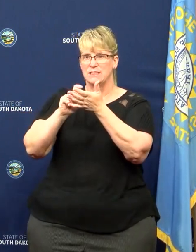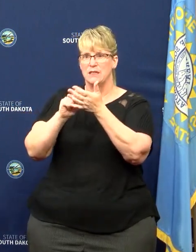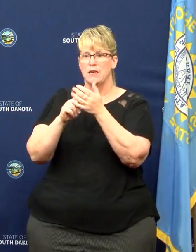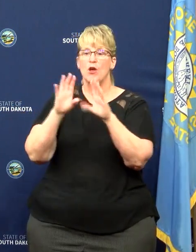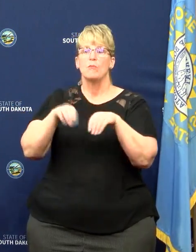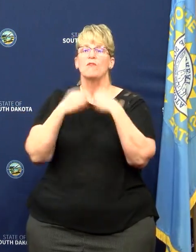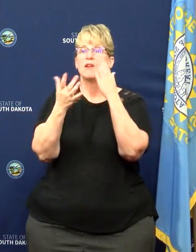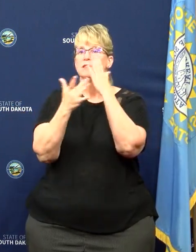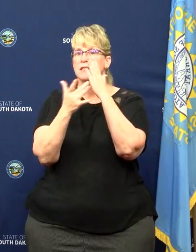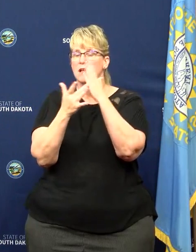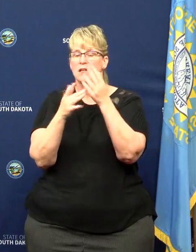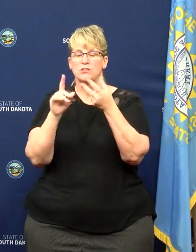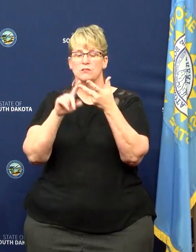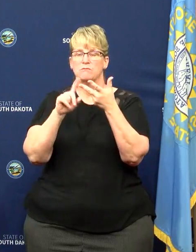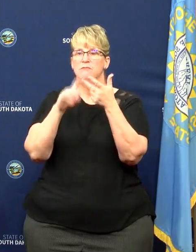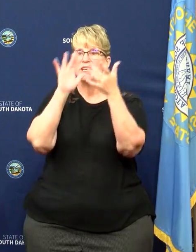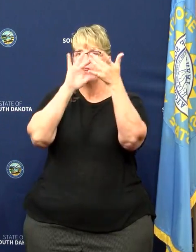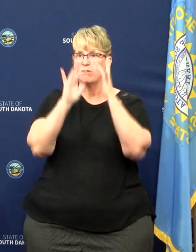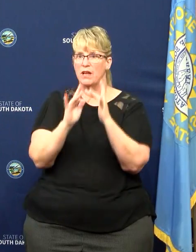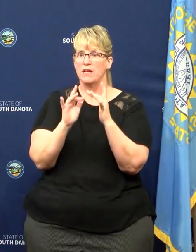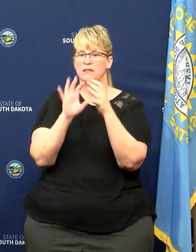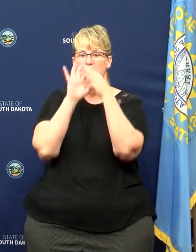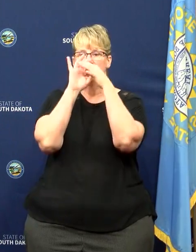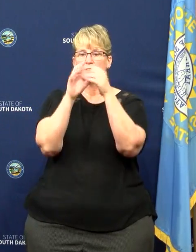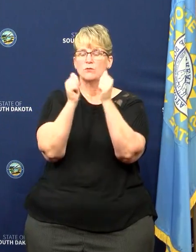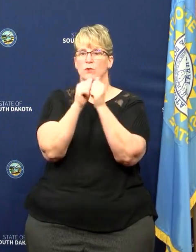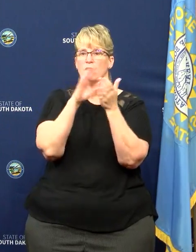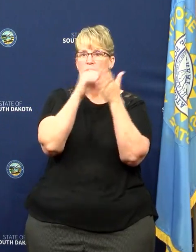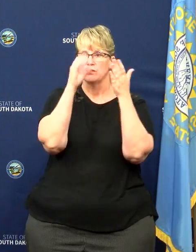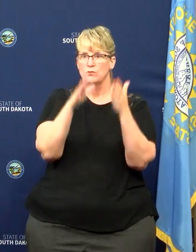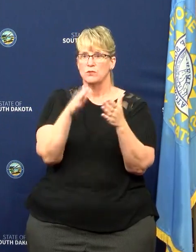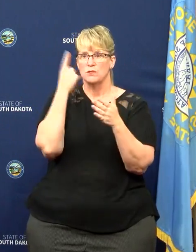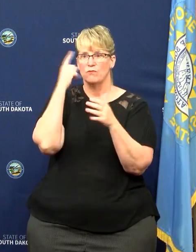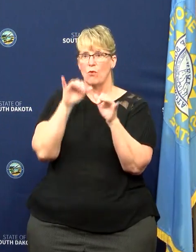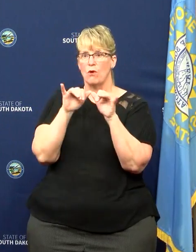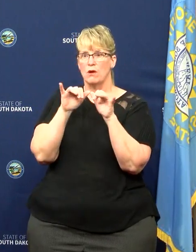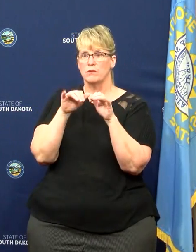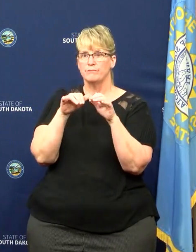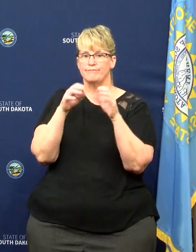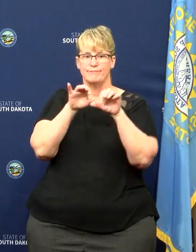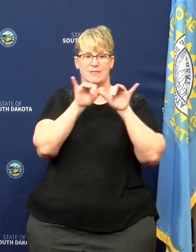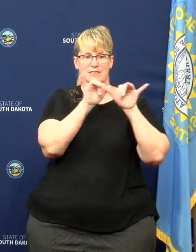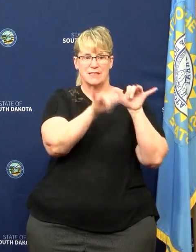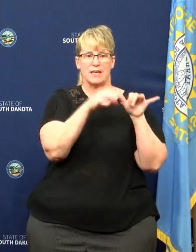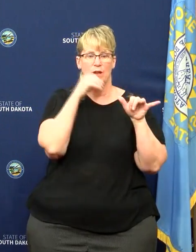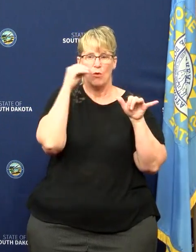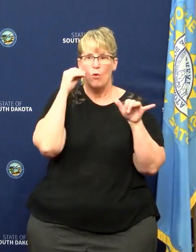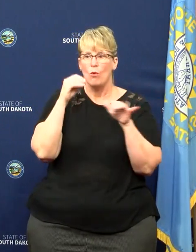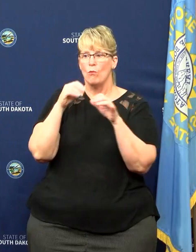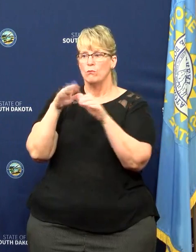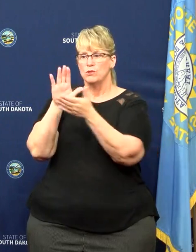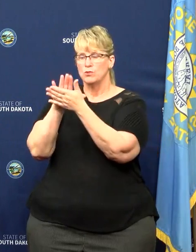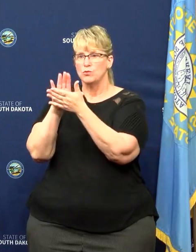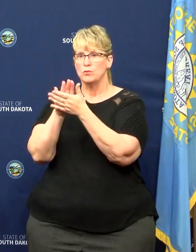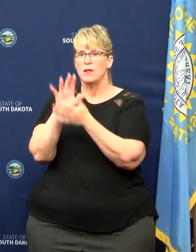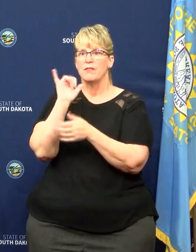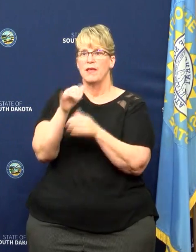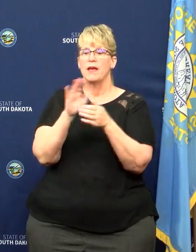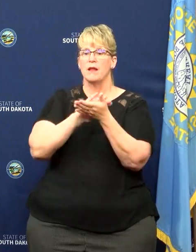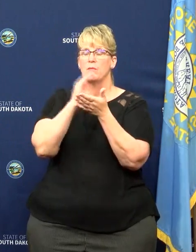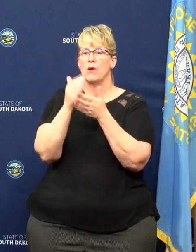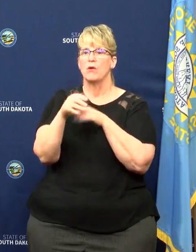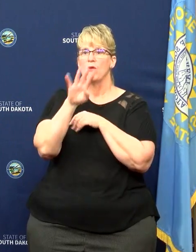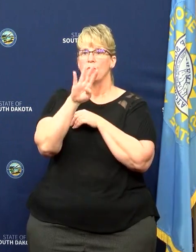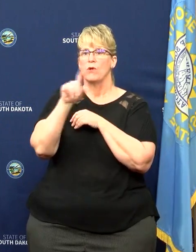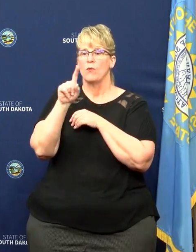technology and internet connections for students through remote learning, among other things. Again, that amount was $41 million